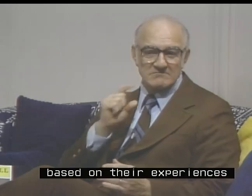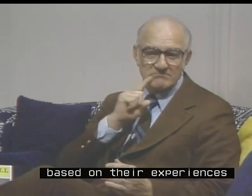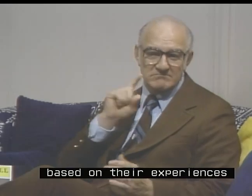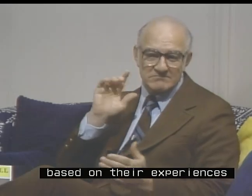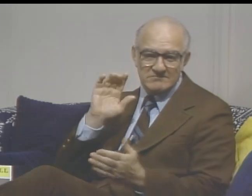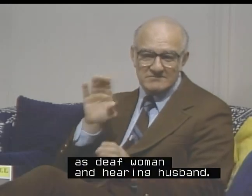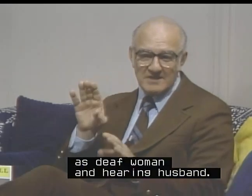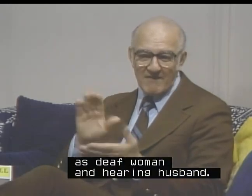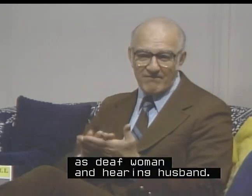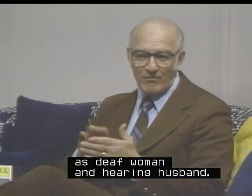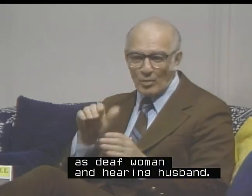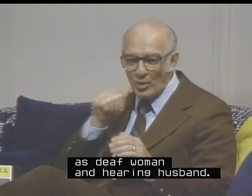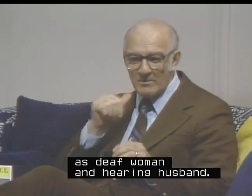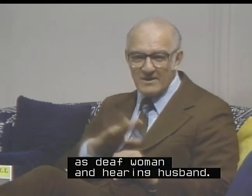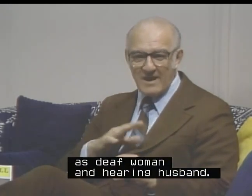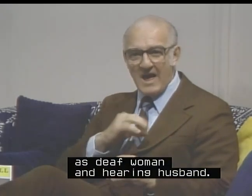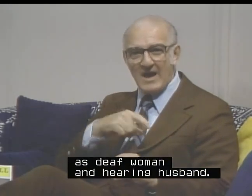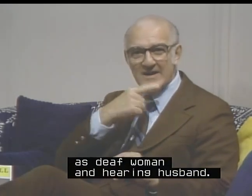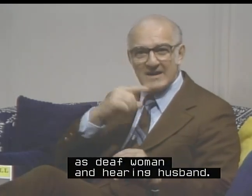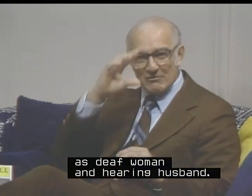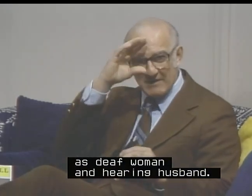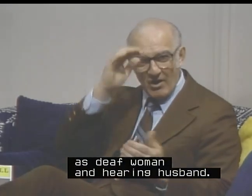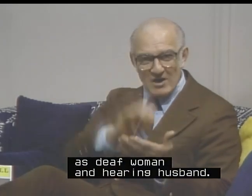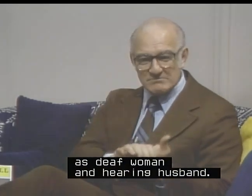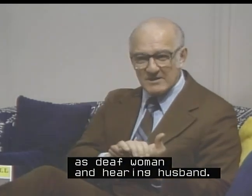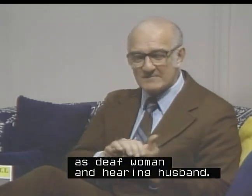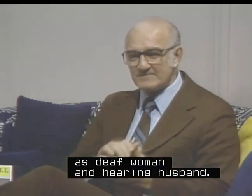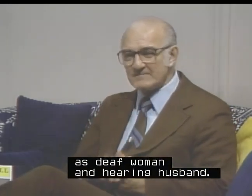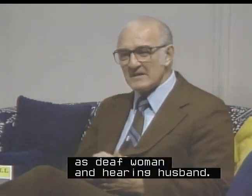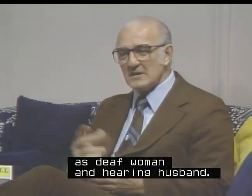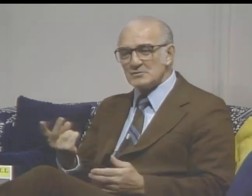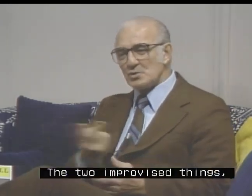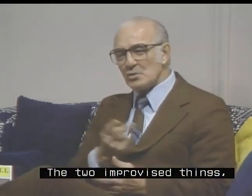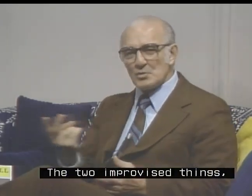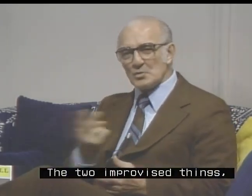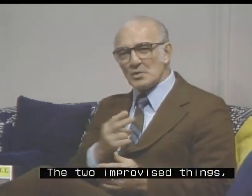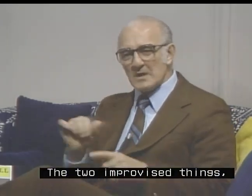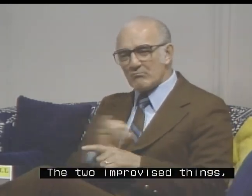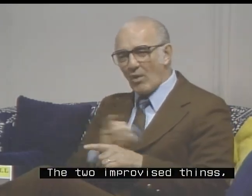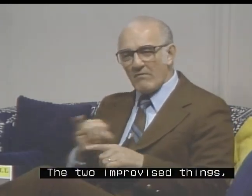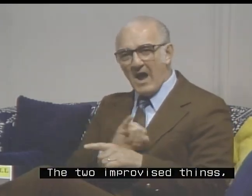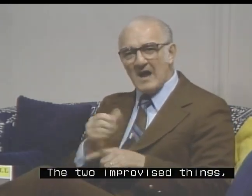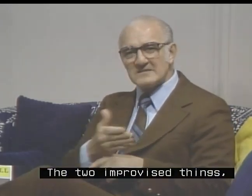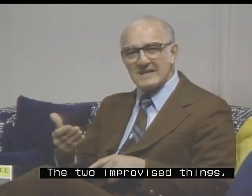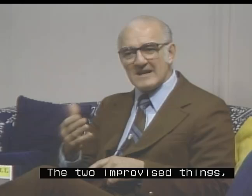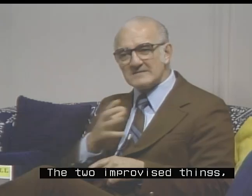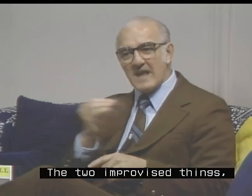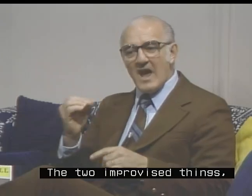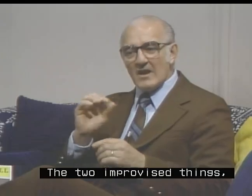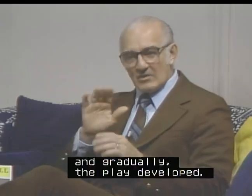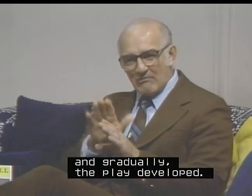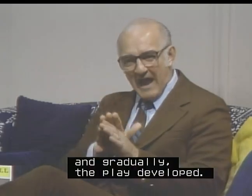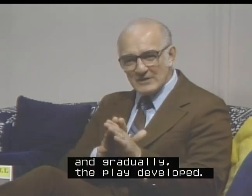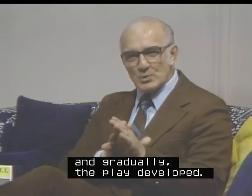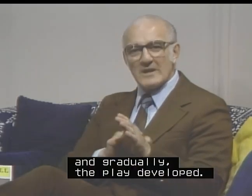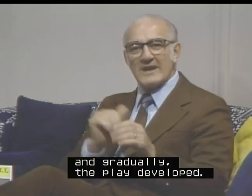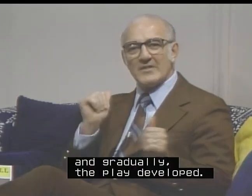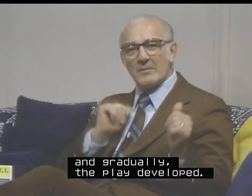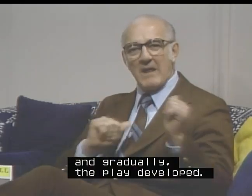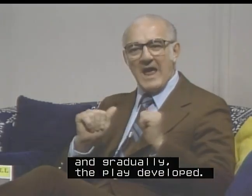deaf woman and hearing husband. Two improvise scenes. Gradually, the play